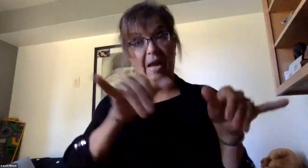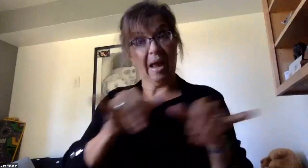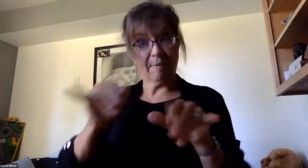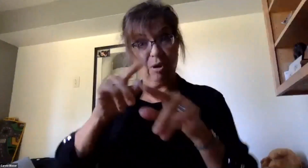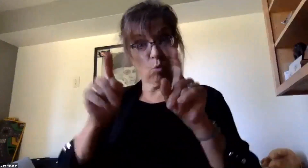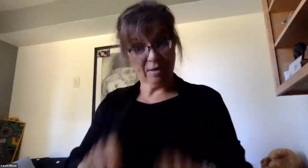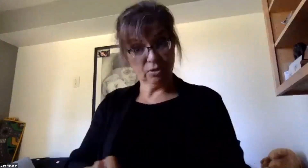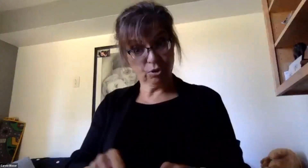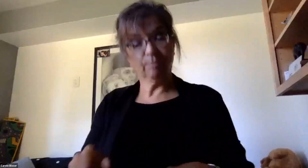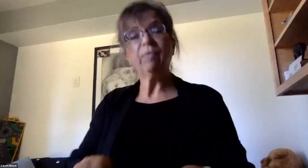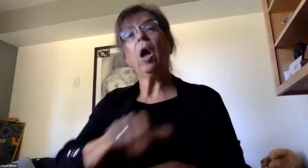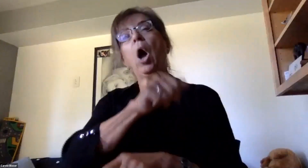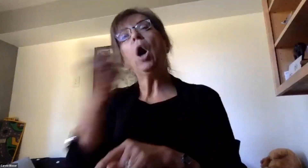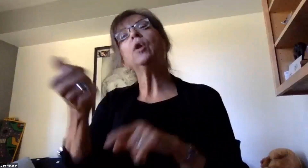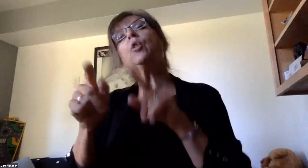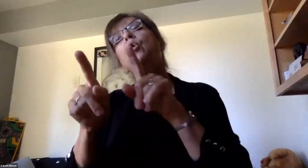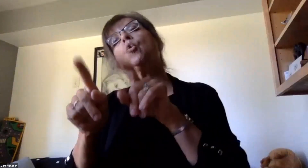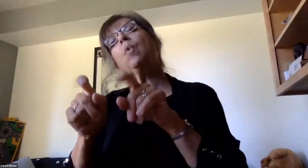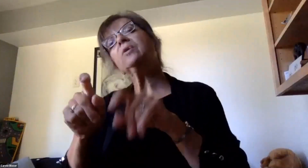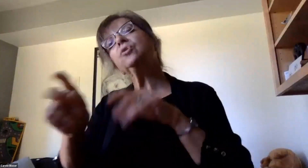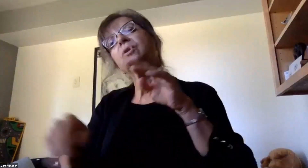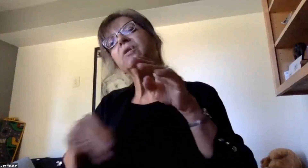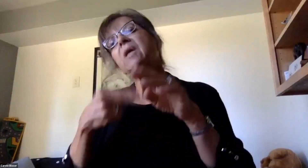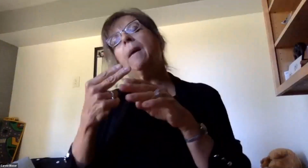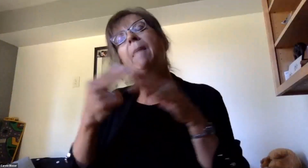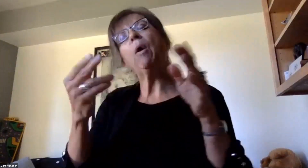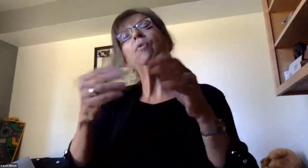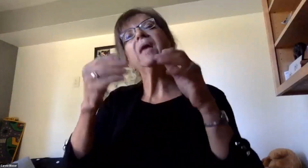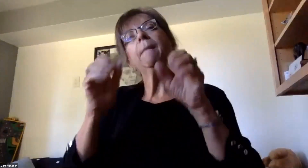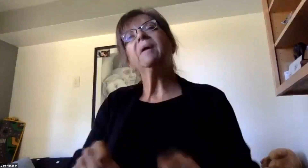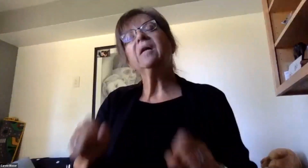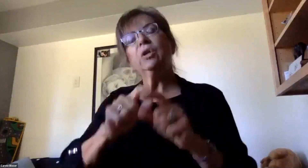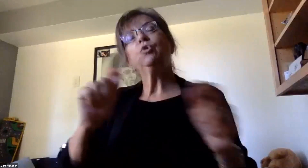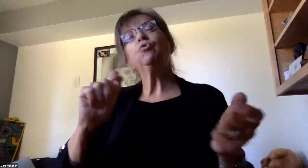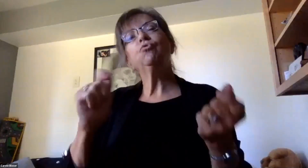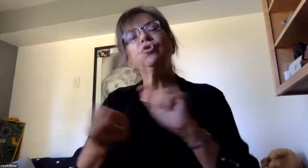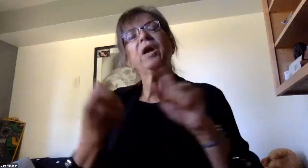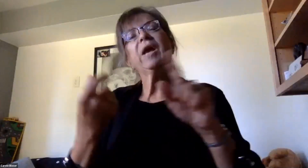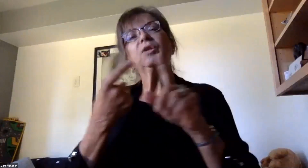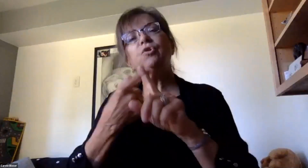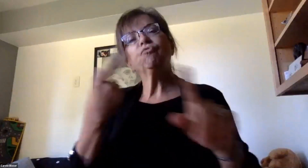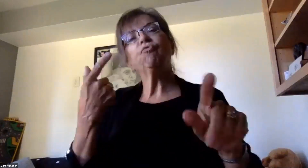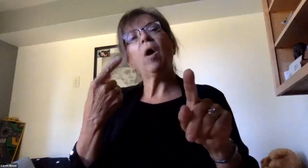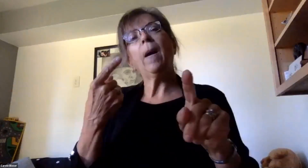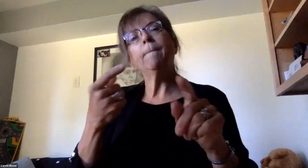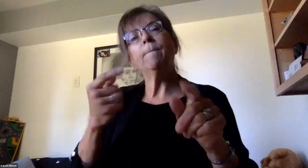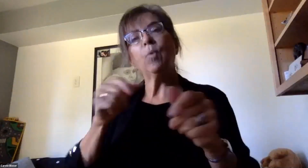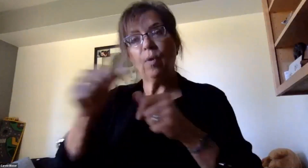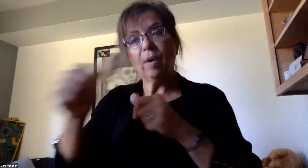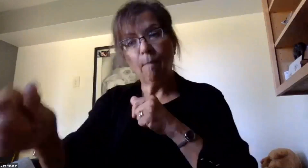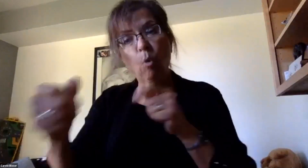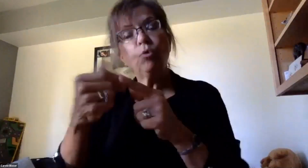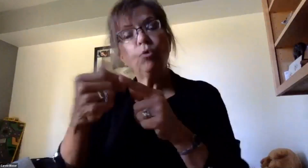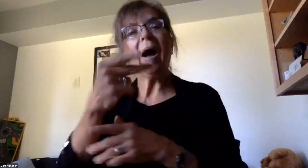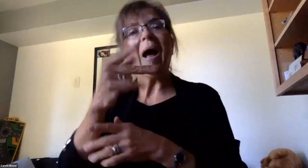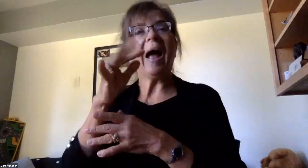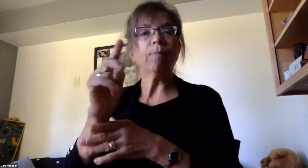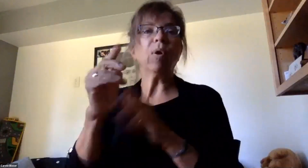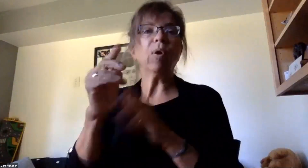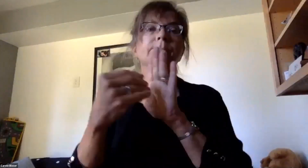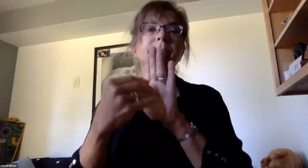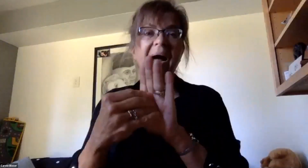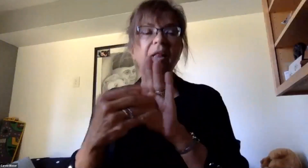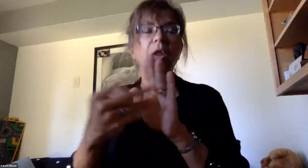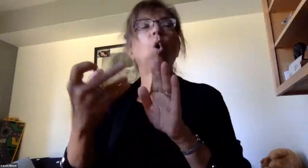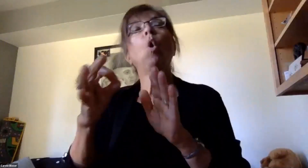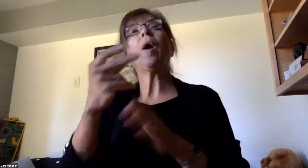that many of you have asked and it revolves around the ability to change from the full remote to the hybrid model or from the hybrid